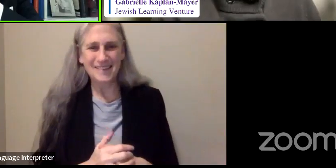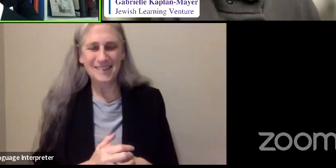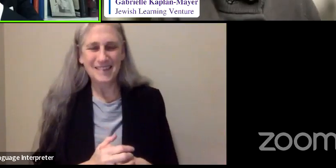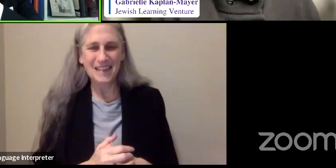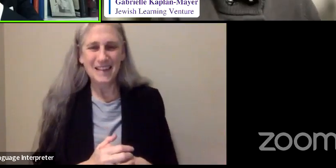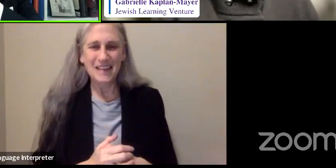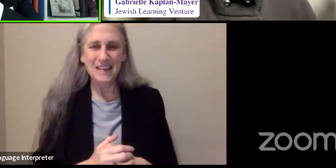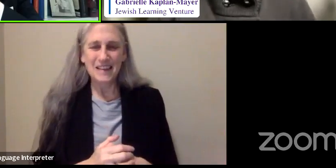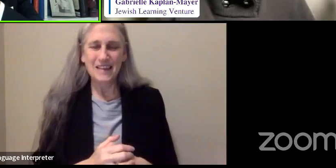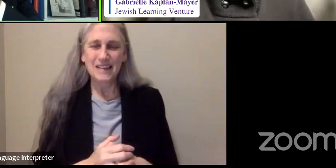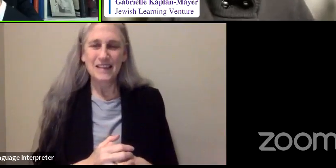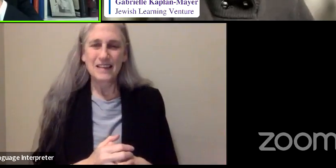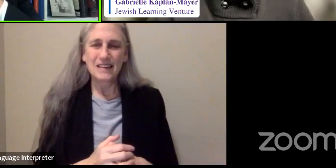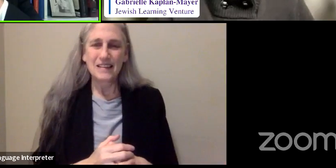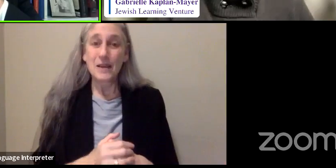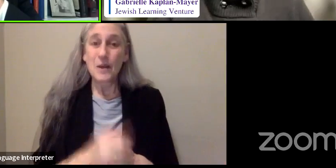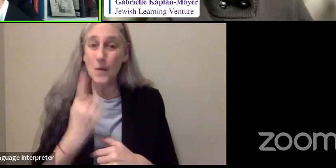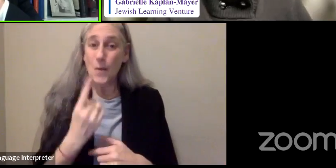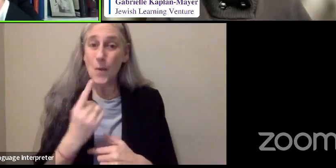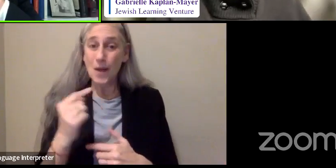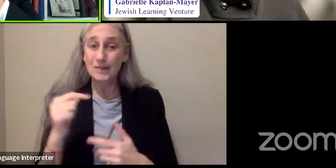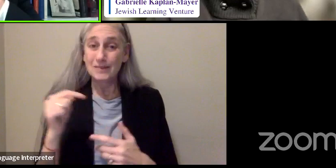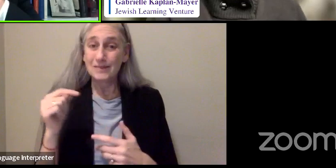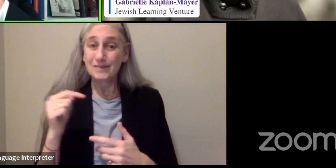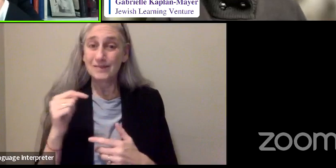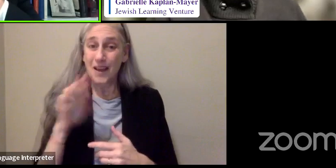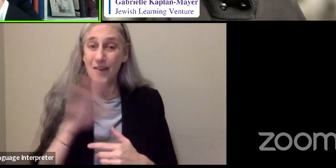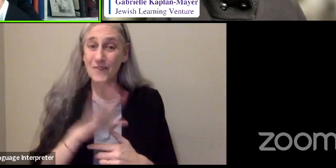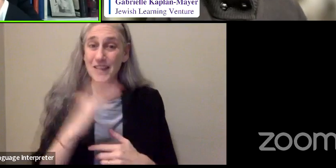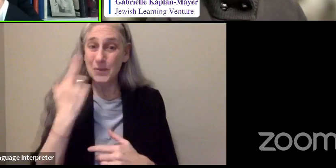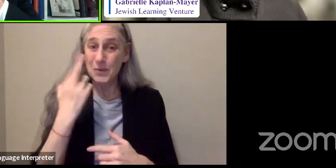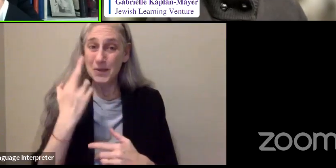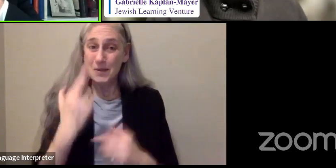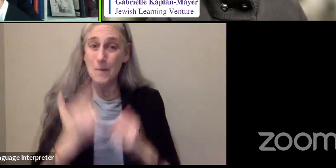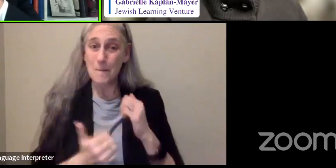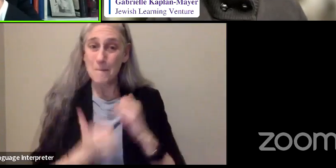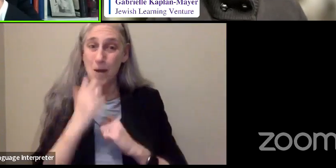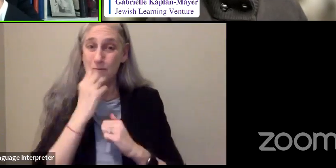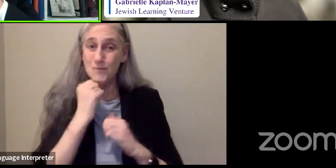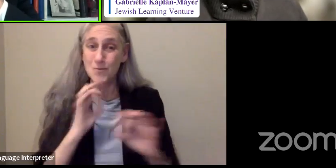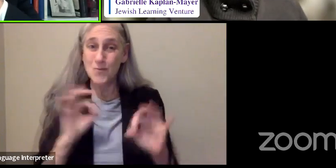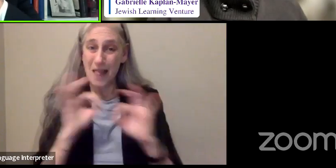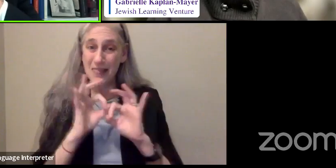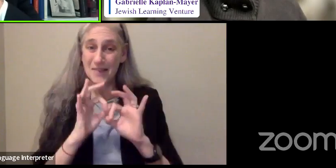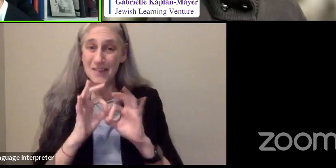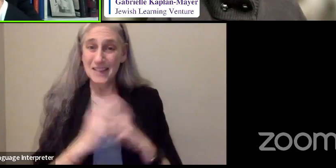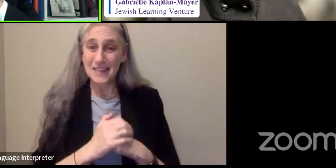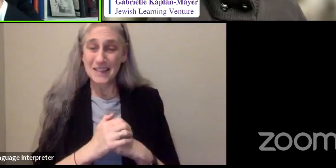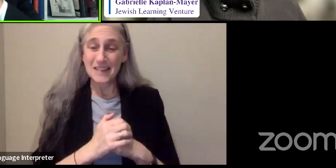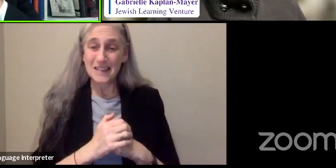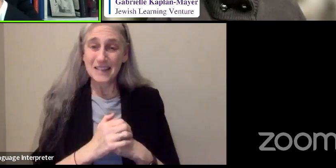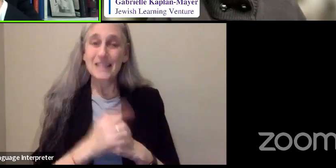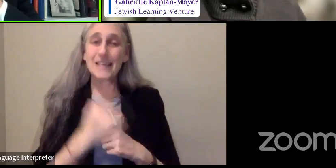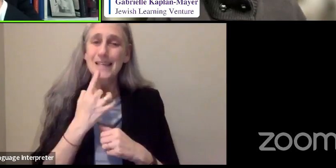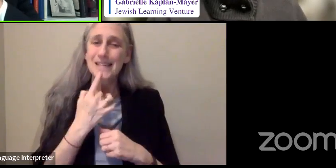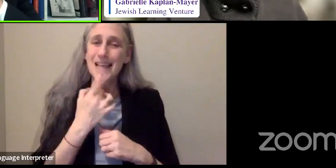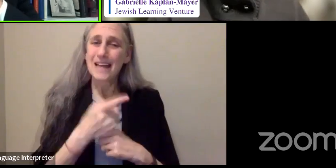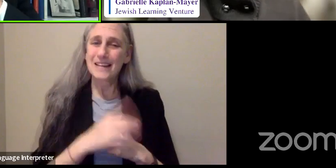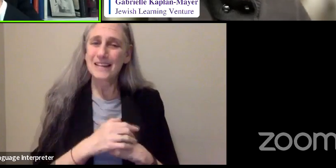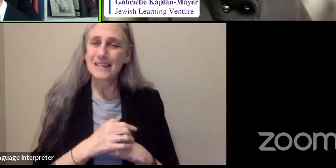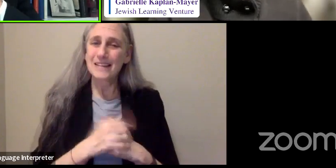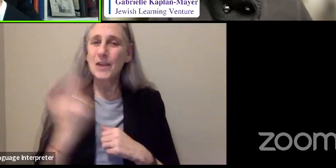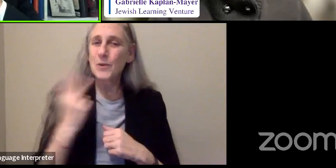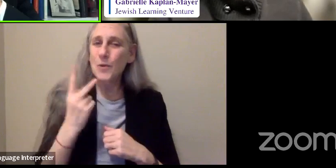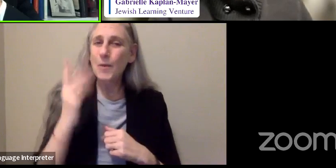And one of the reasons, which to me is the most relevant, he said, we will